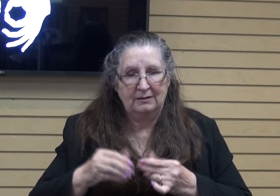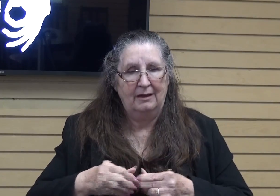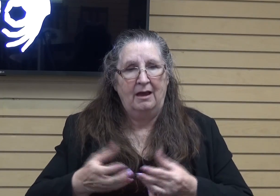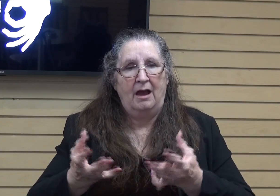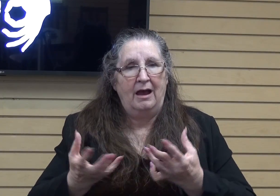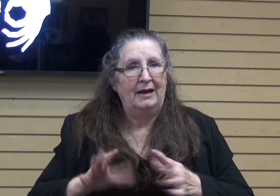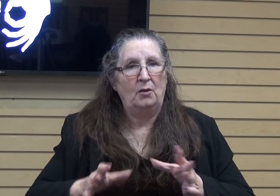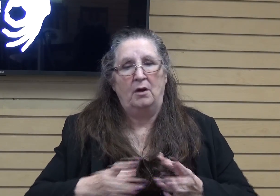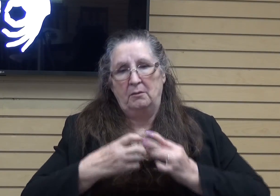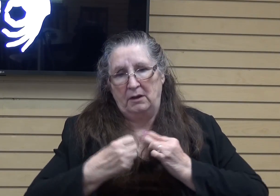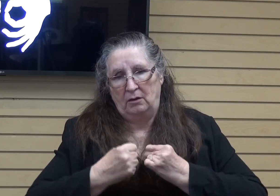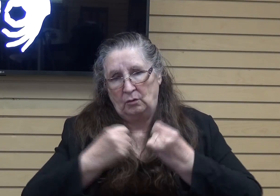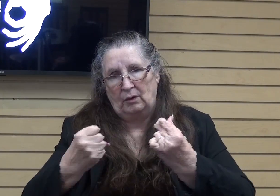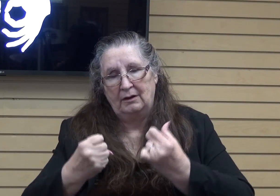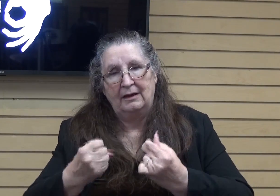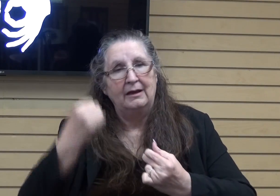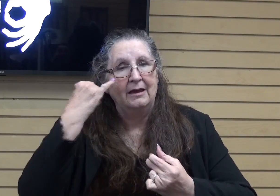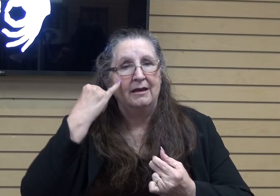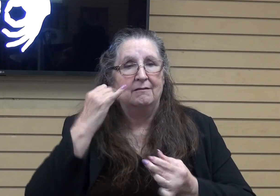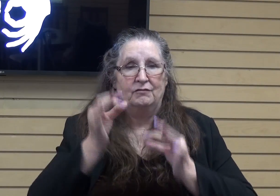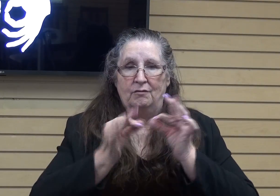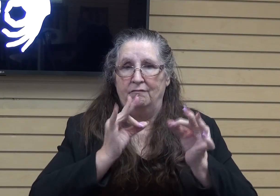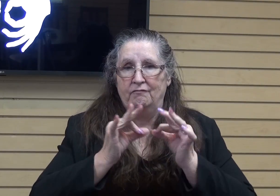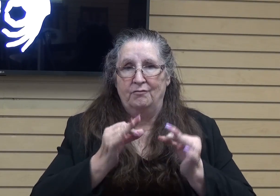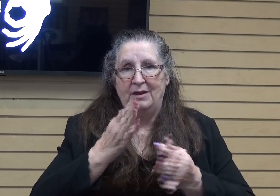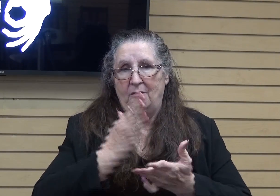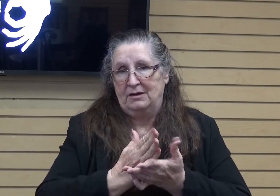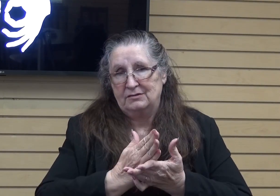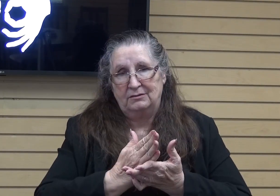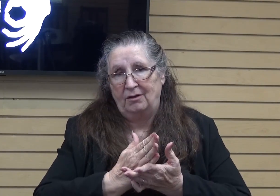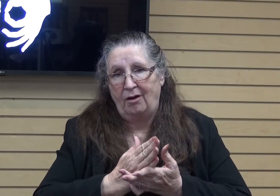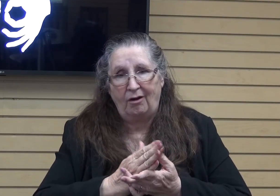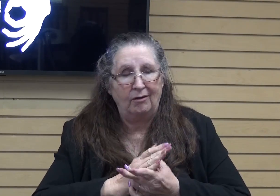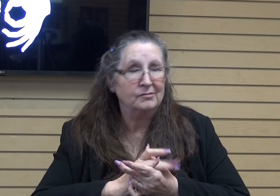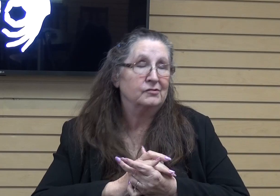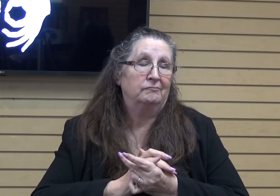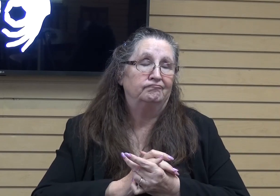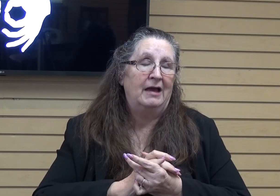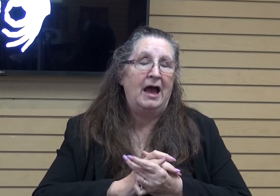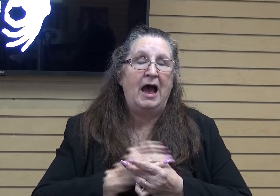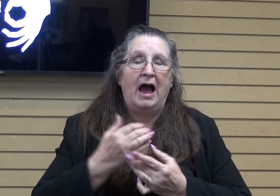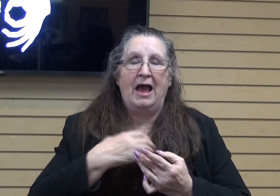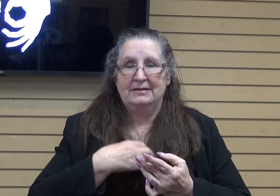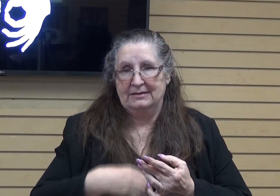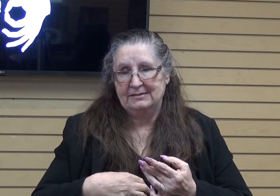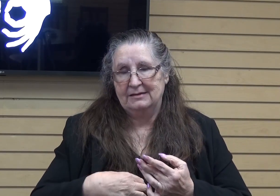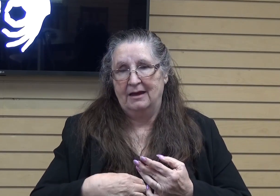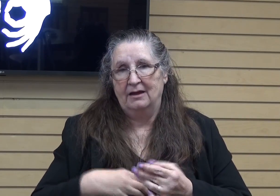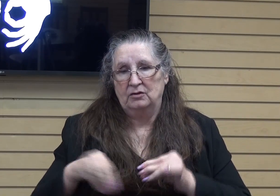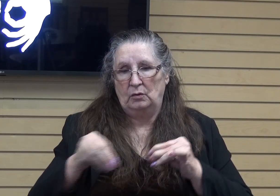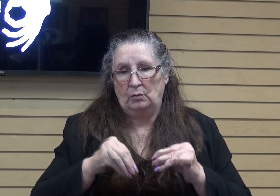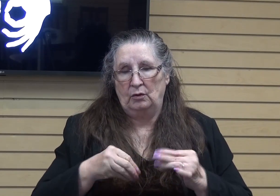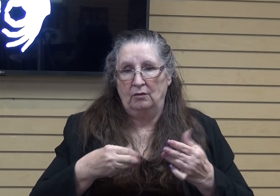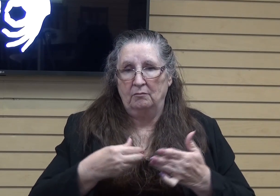anymore, what if they shut the freeways down on us, who knows what's going to happen. So, I had this desire to move closer to home.